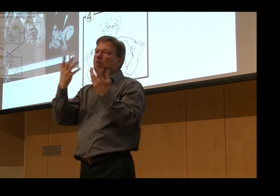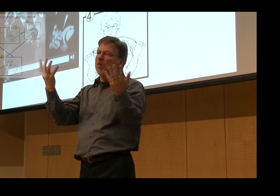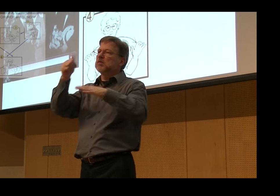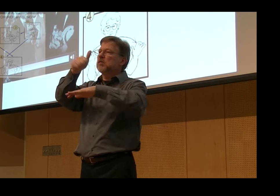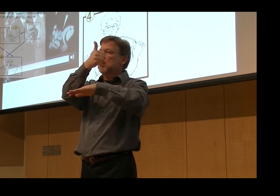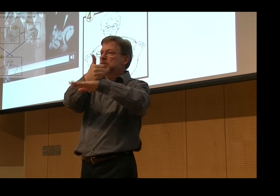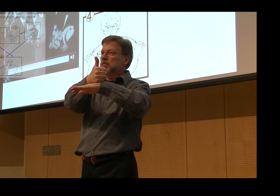church.